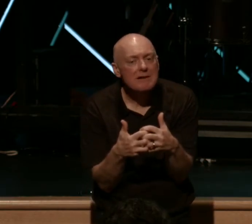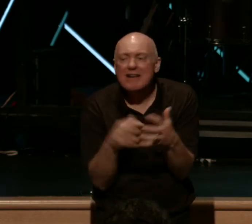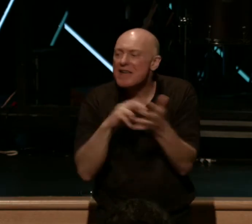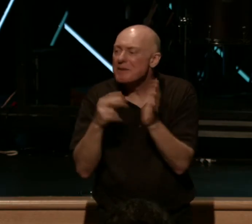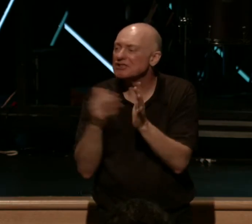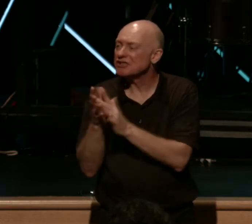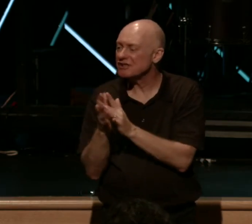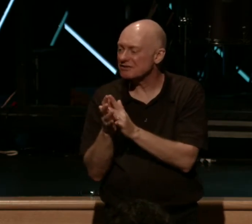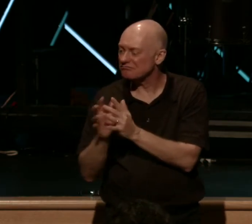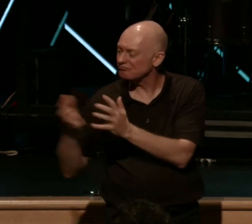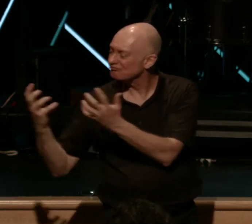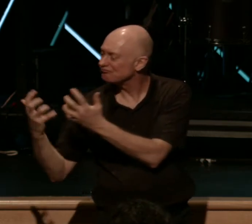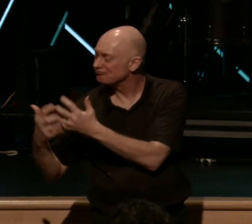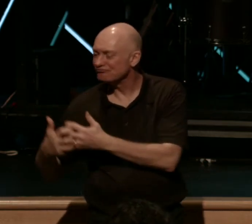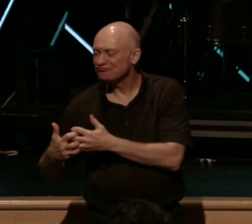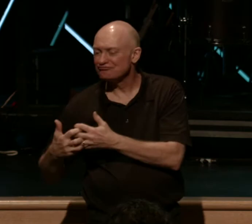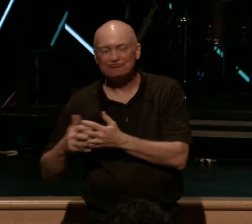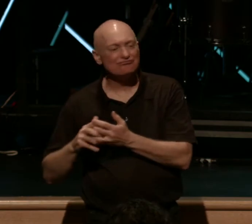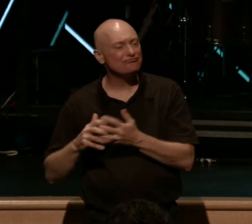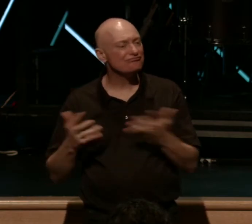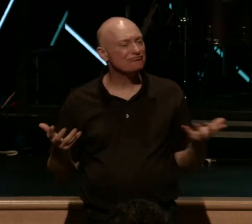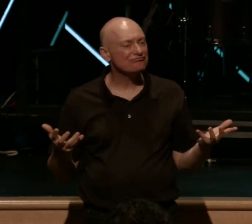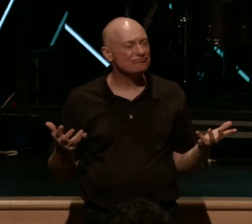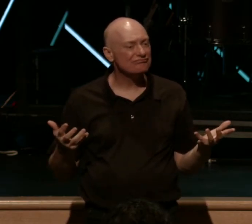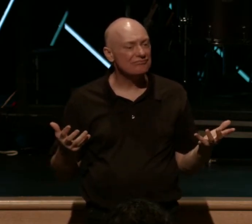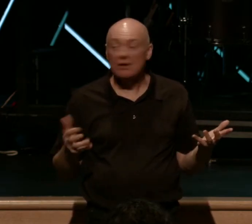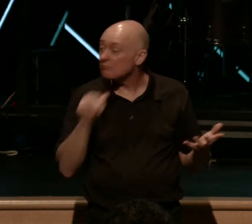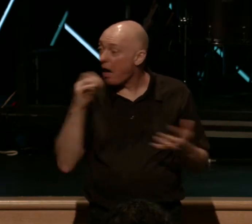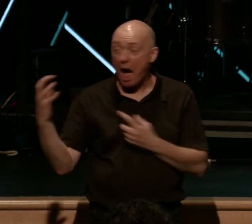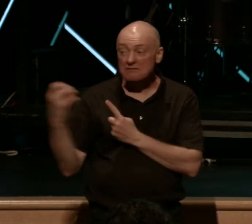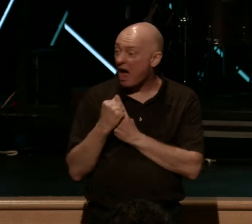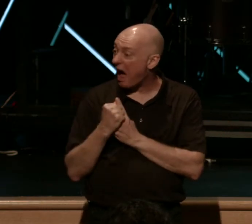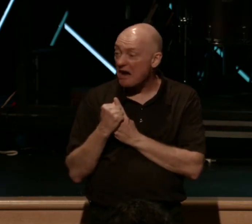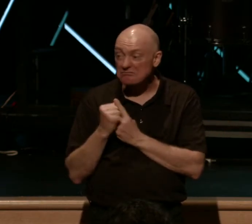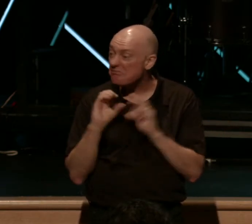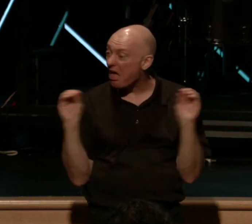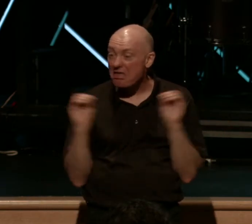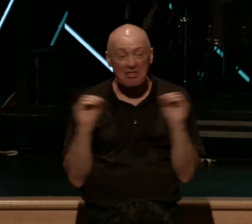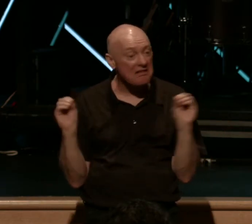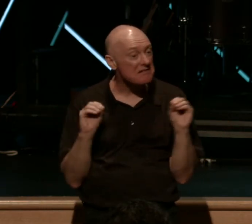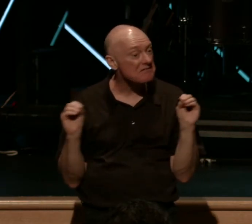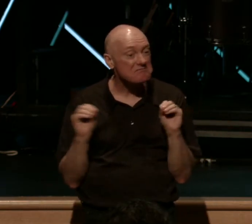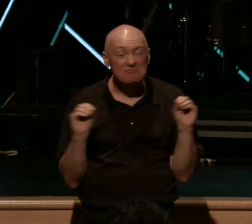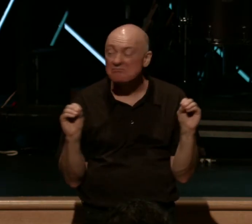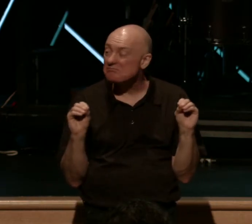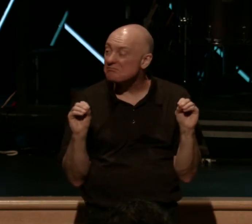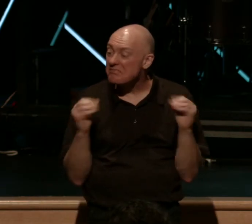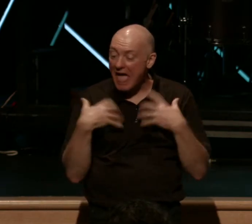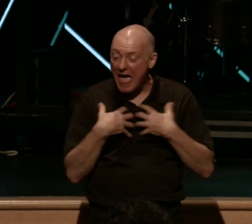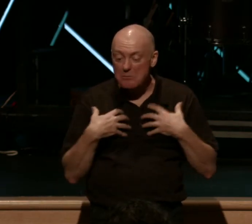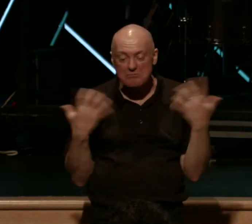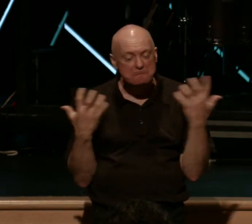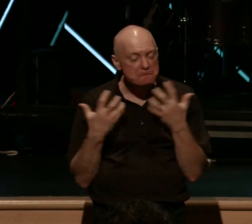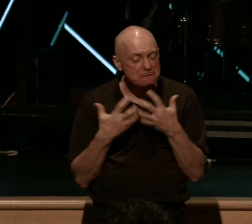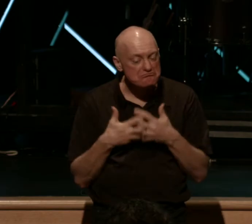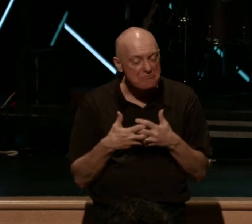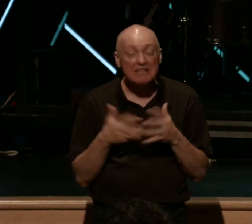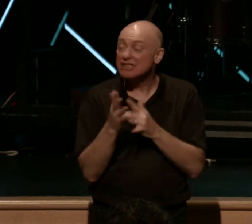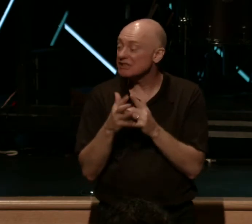animals. They are one around him. They're not trying to attack him. They're ripping him apart. They are one in harmony with him. Jesus has authority over the animals. Secondly, Jesus